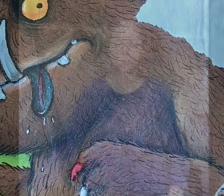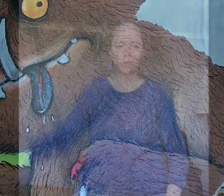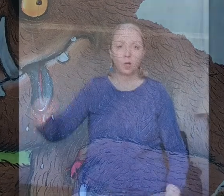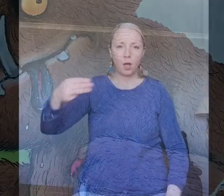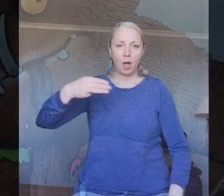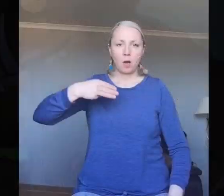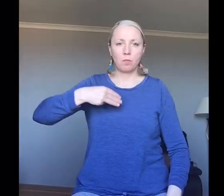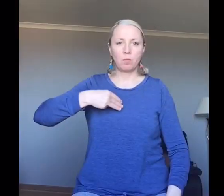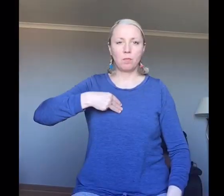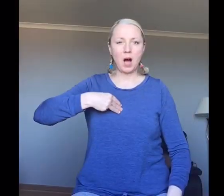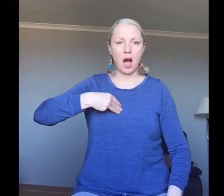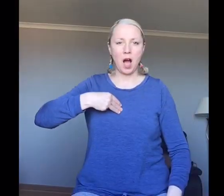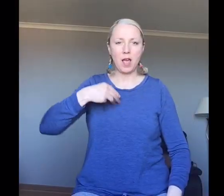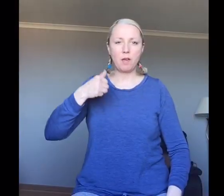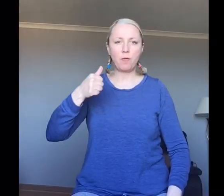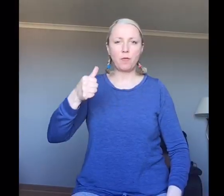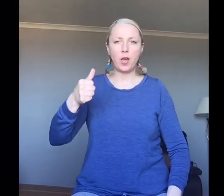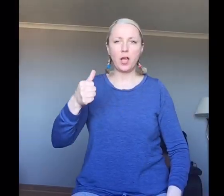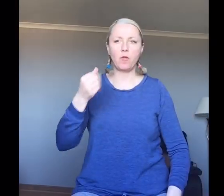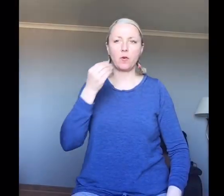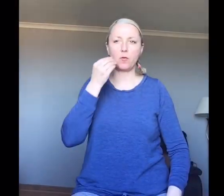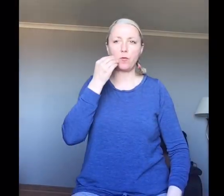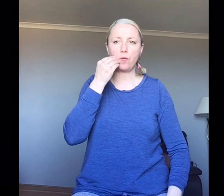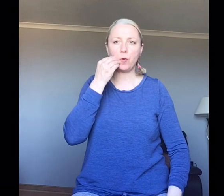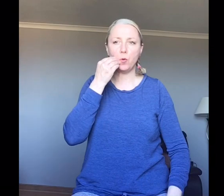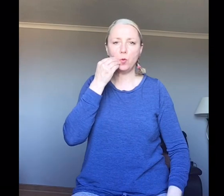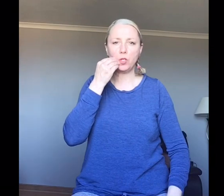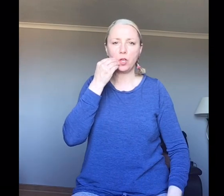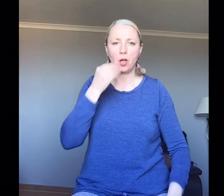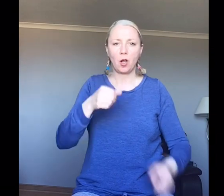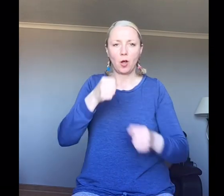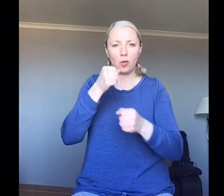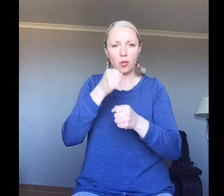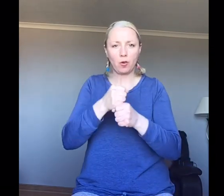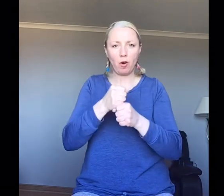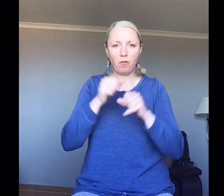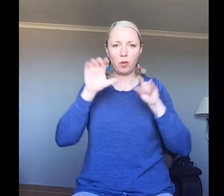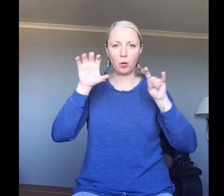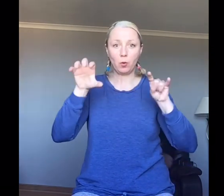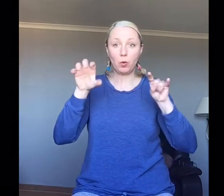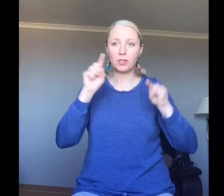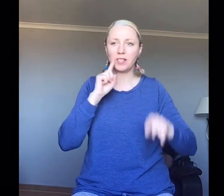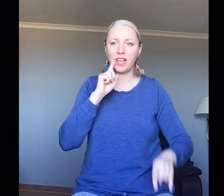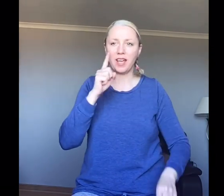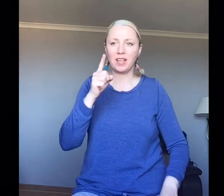My favourite food, the Gruffalo said.